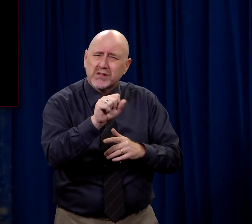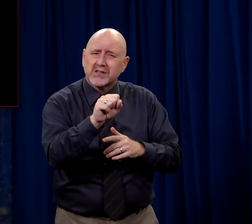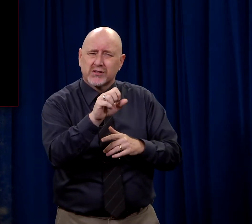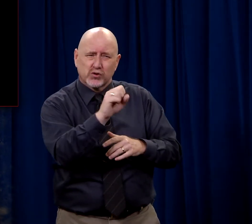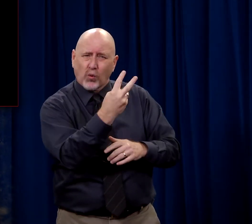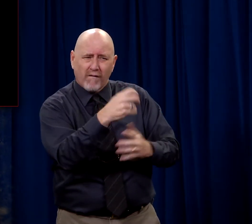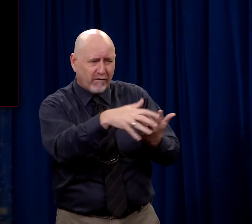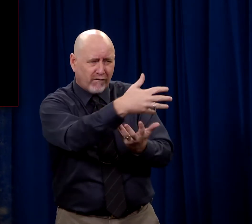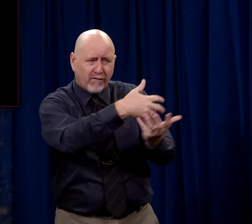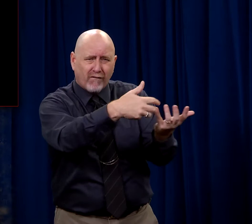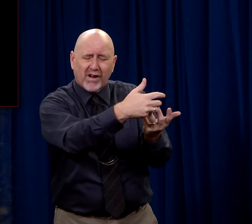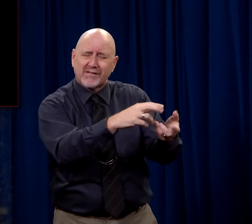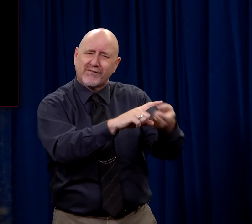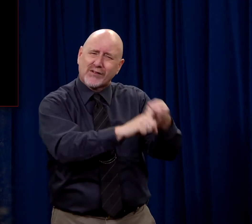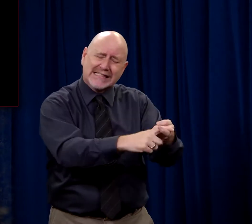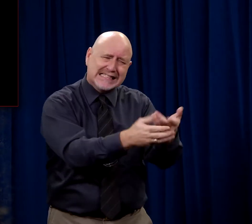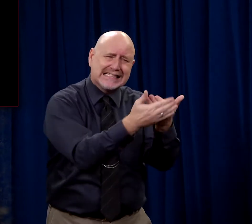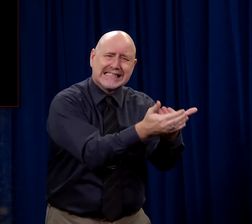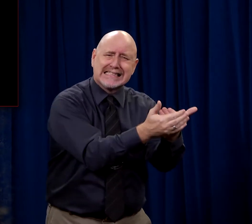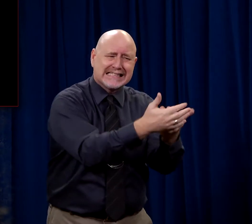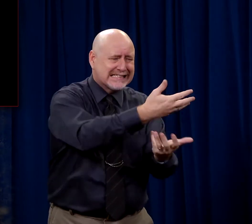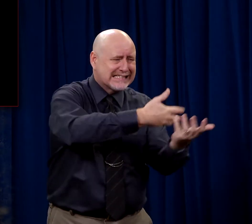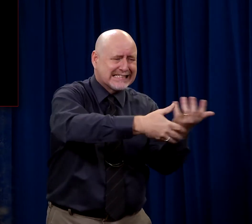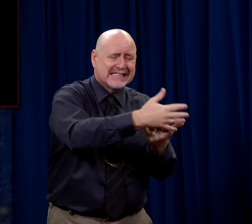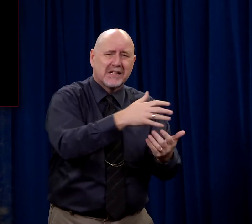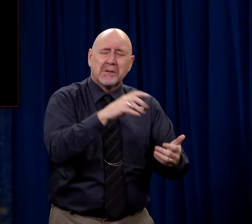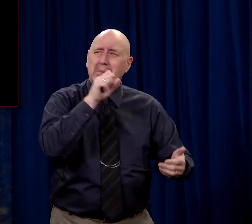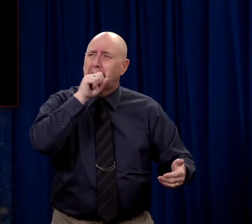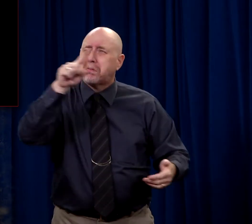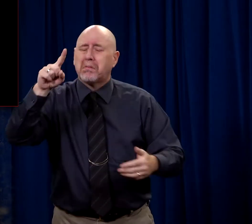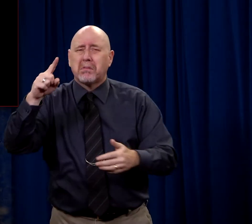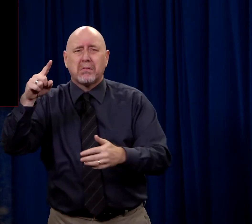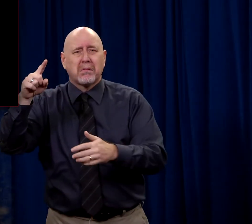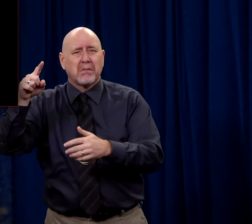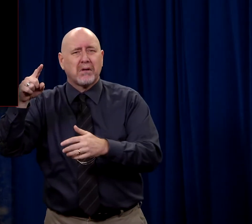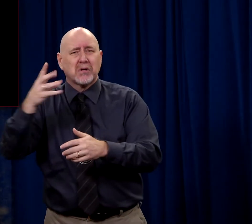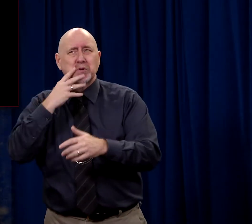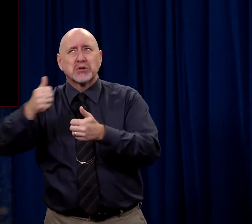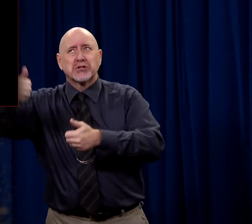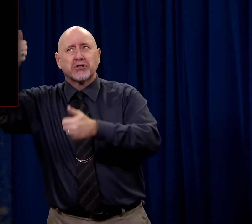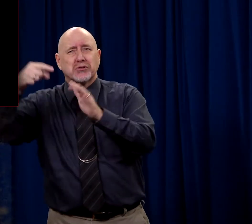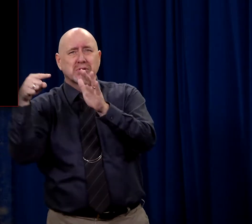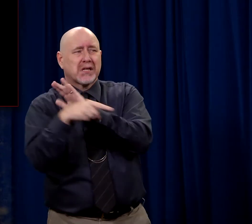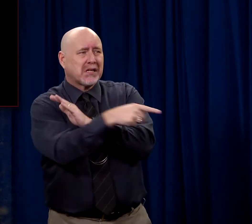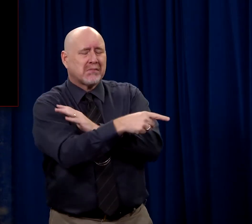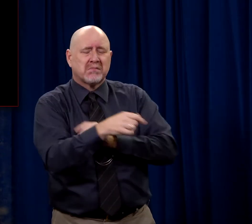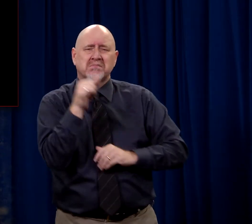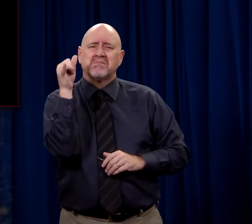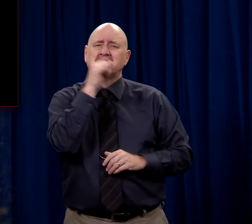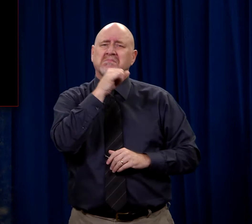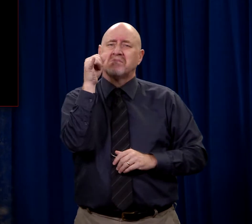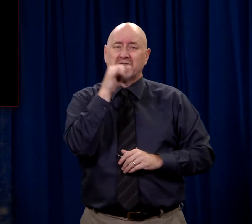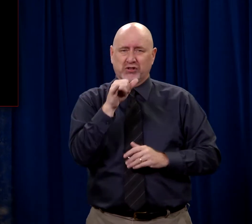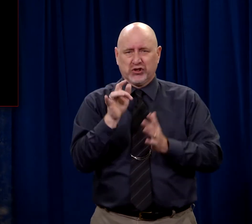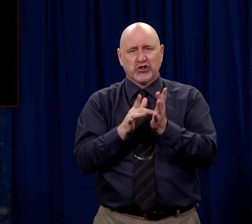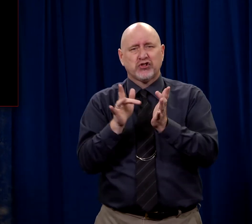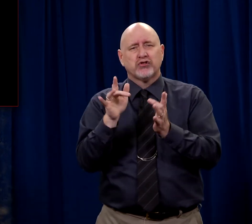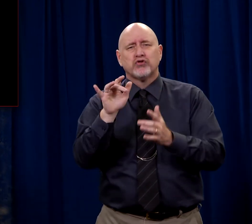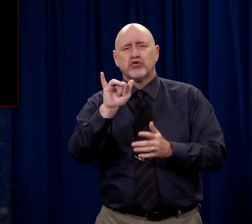and His disciples, His twelve closest disciples. And Judas exploited